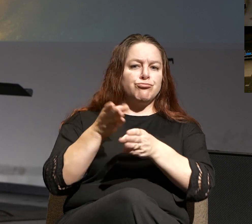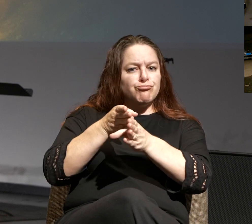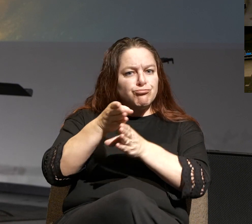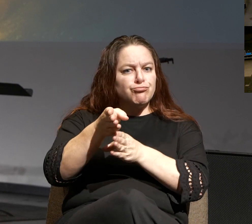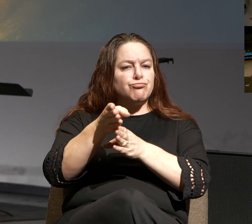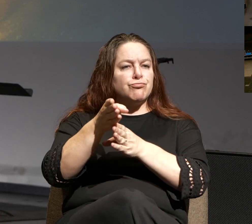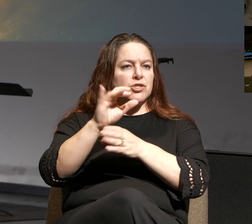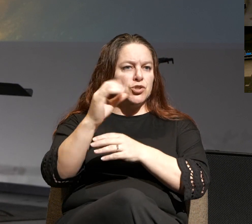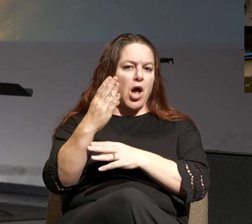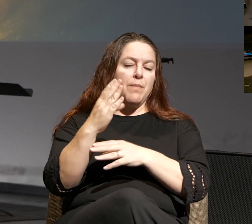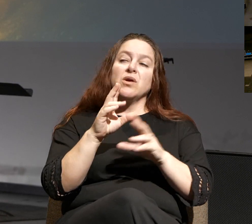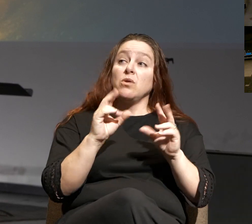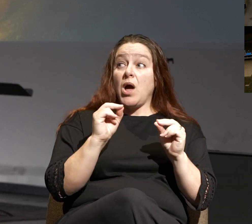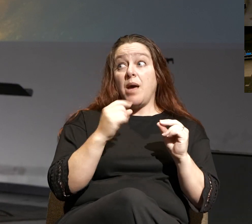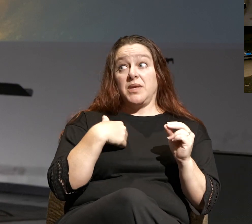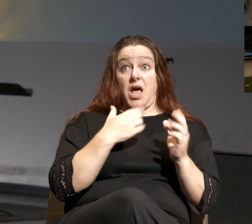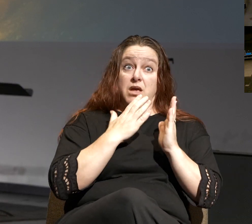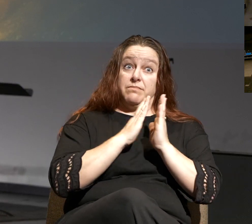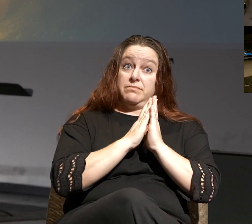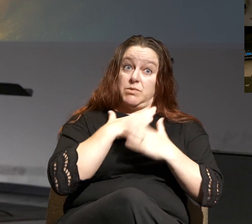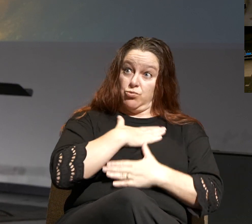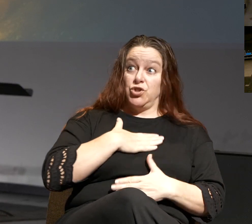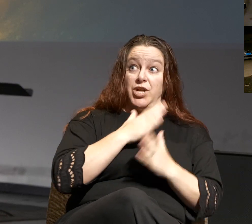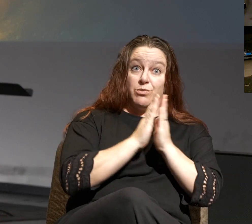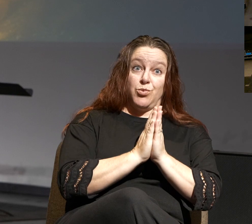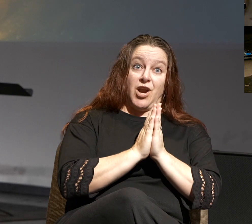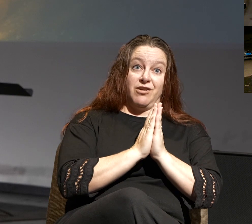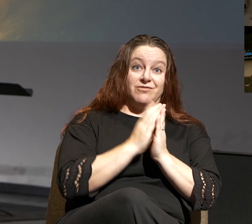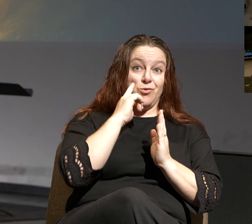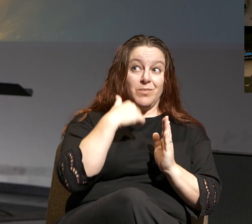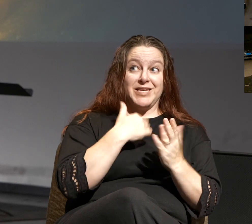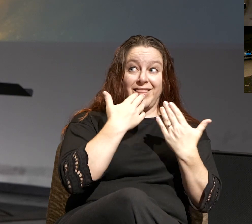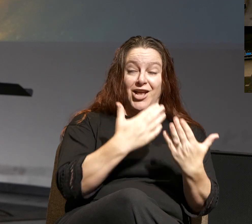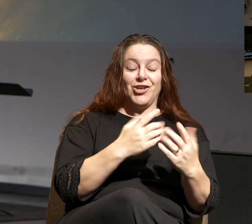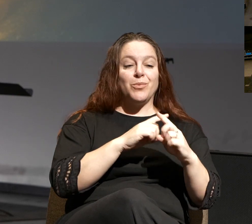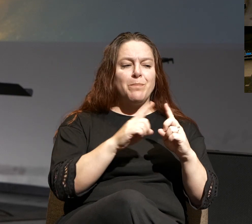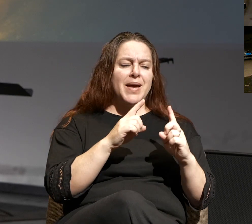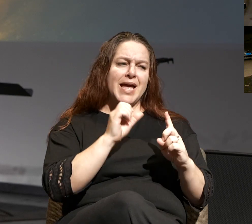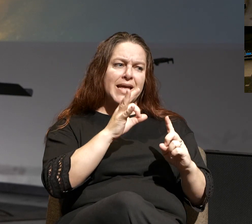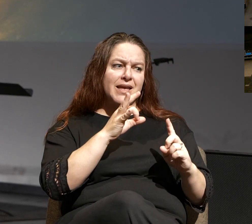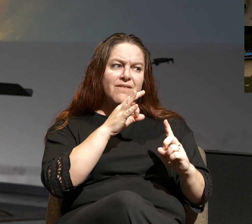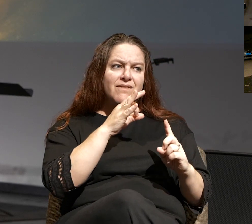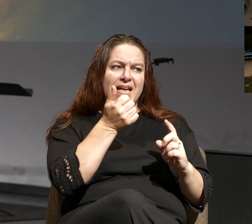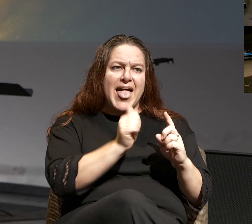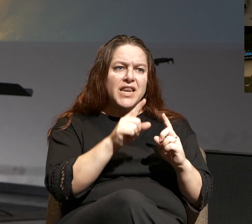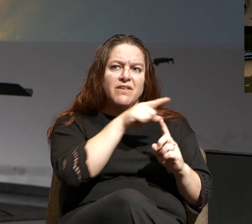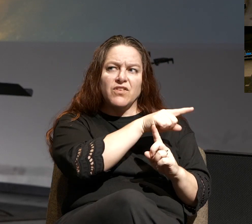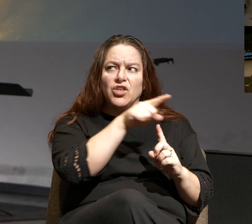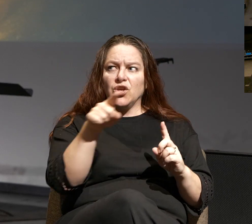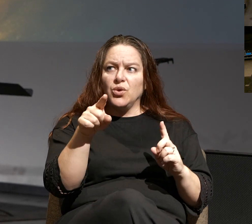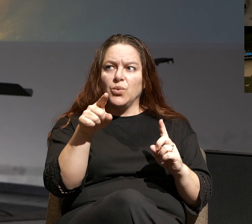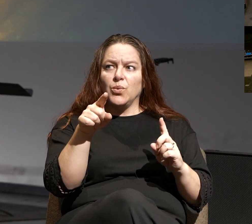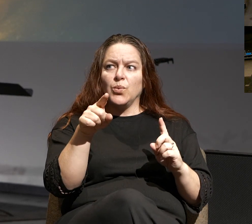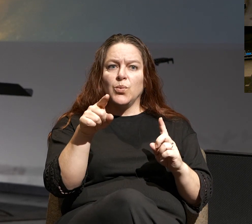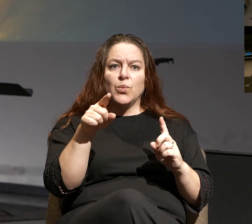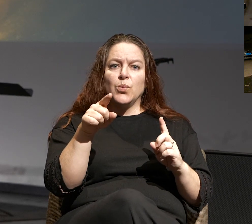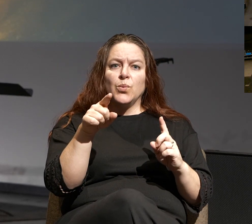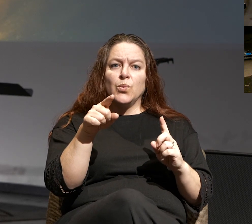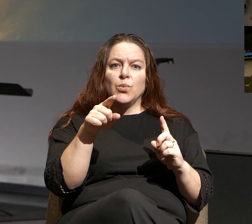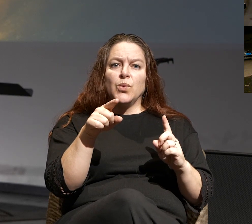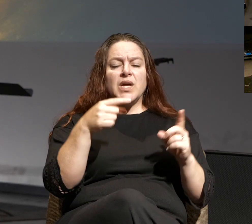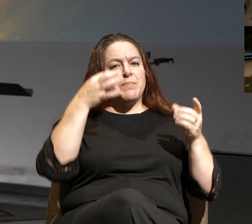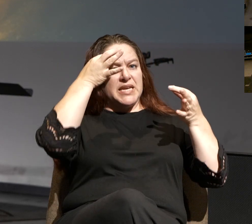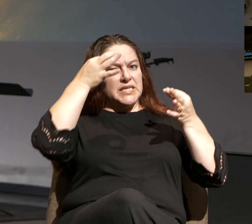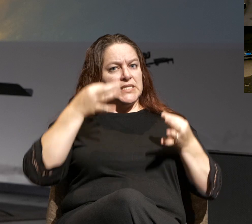speaking for us, I appreciate the prayers. Bring them on. But if you, any one of you, any one of us, we make that